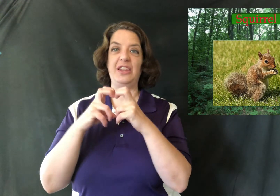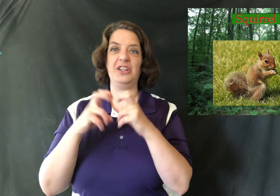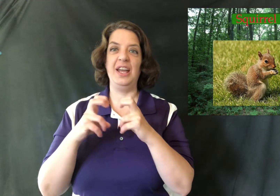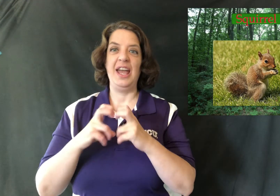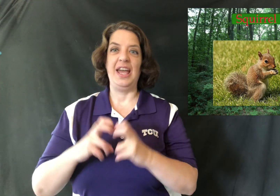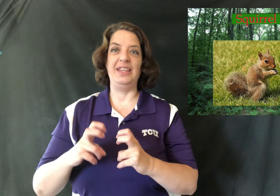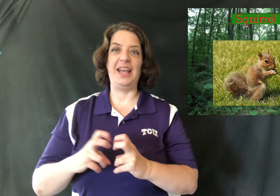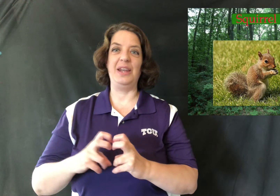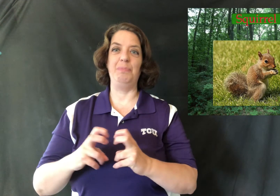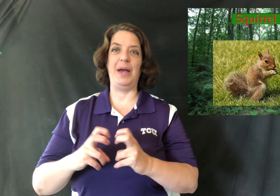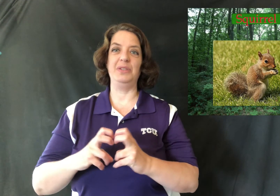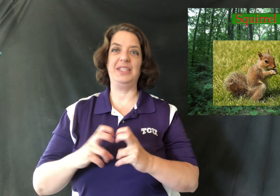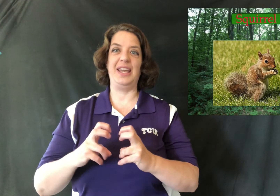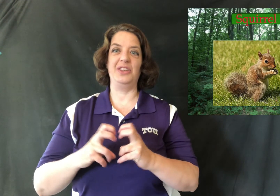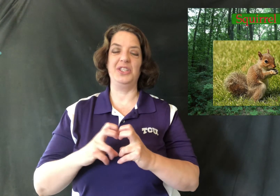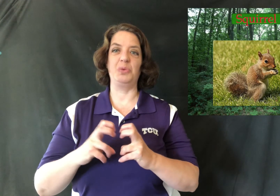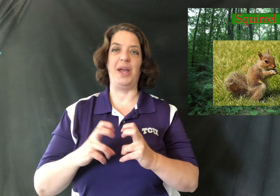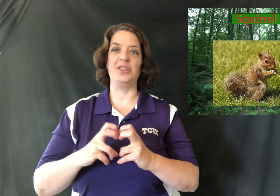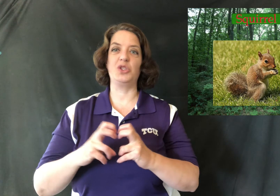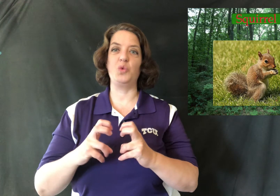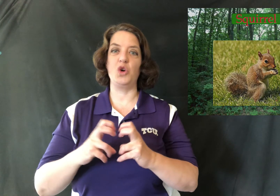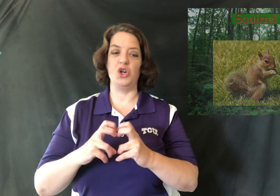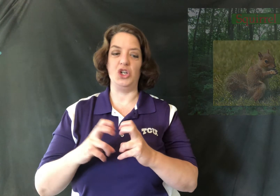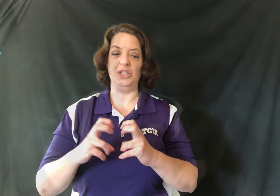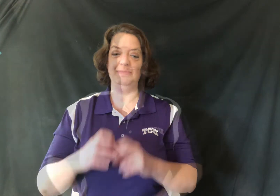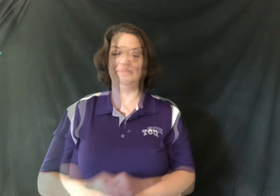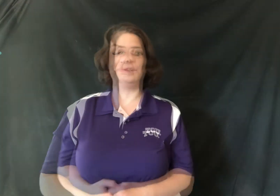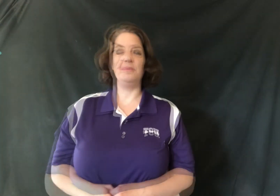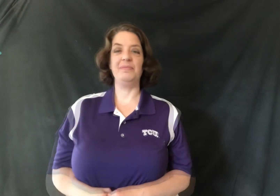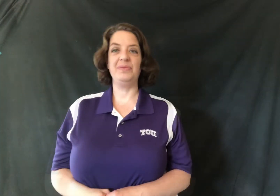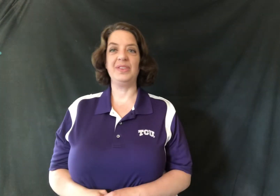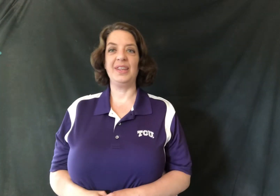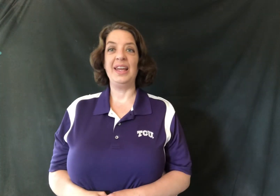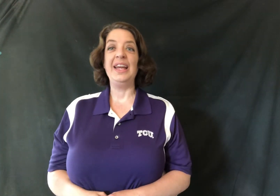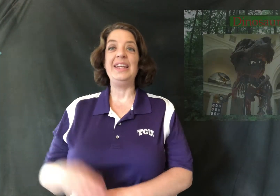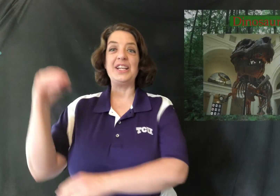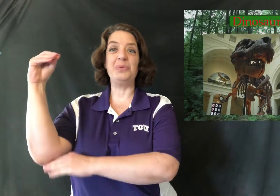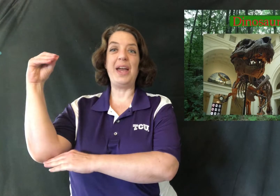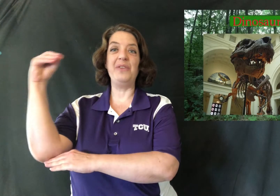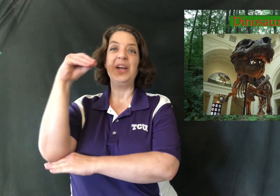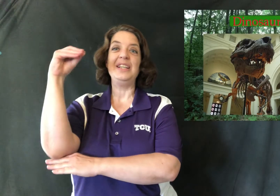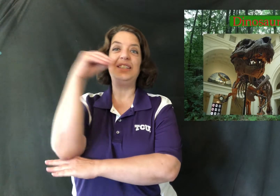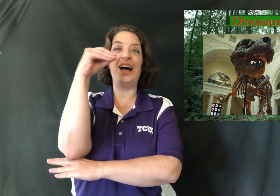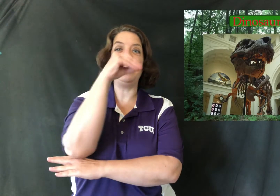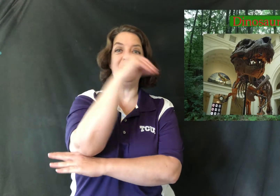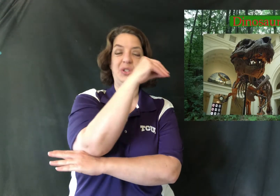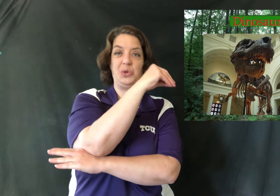and they kind of bounce together this way squirrel squirrel next we have dinosaur